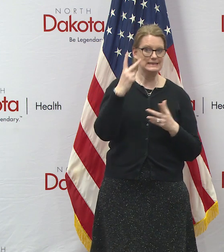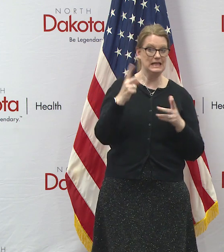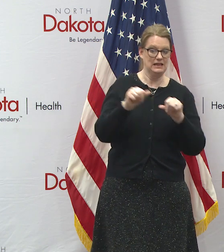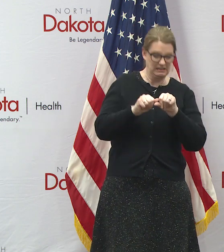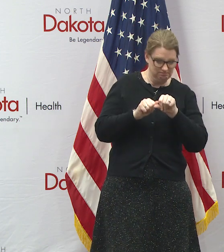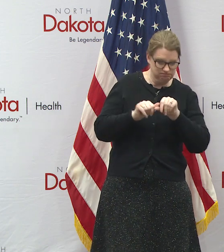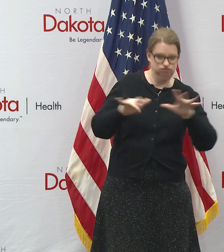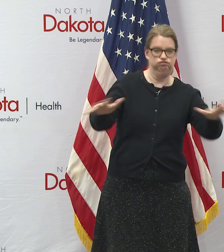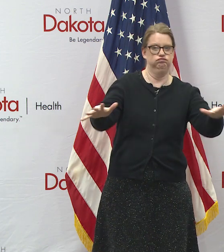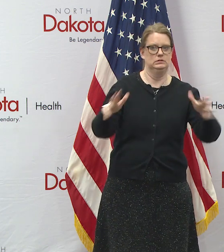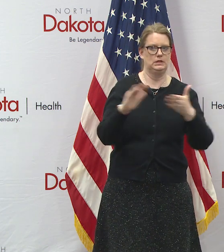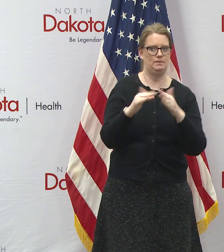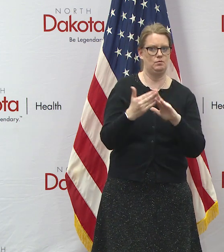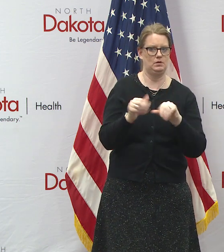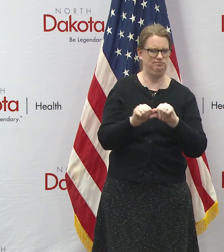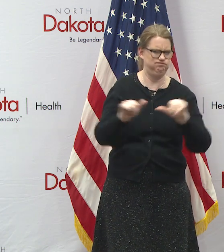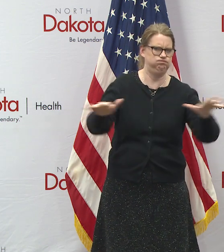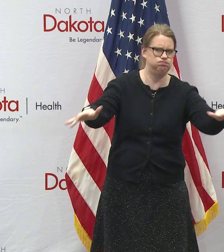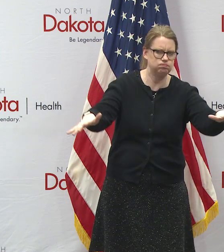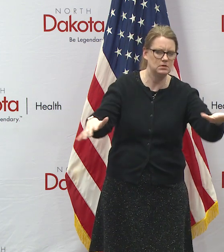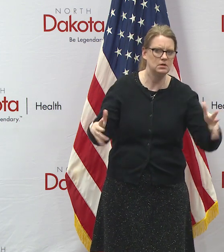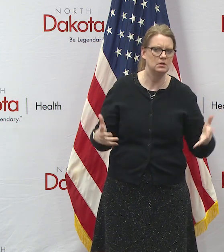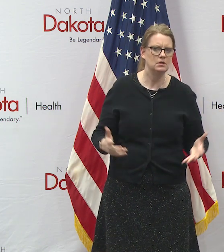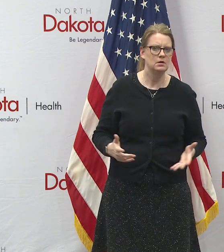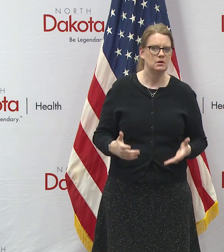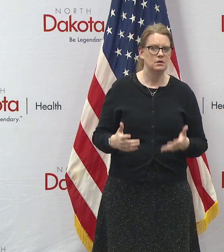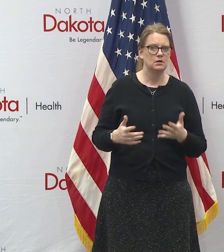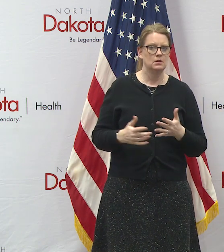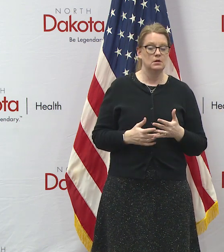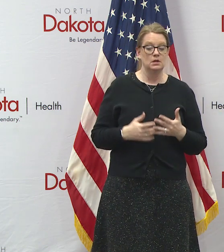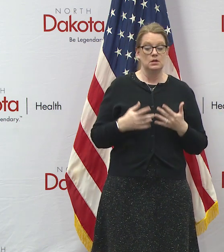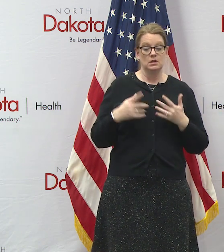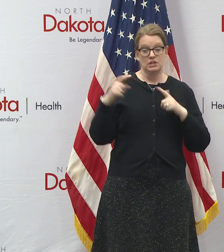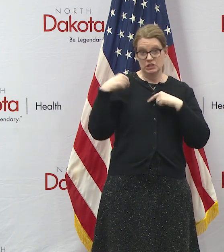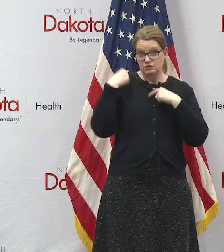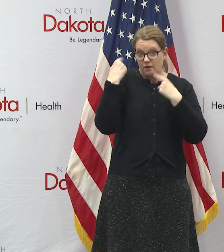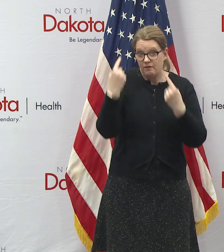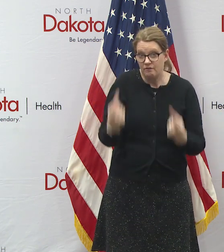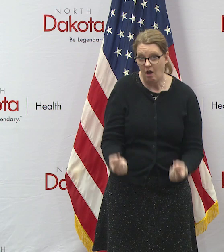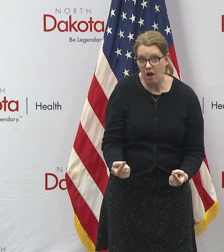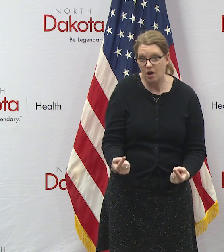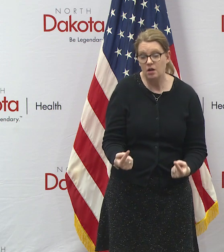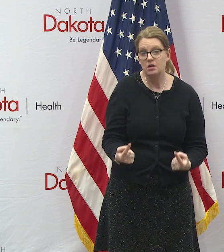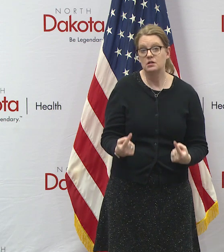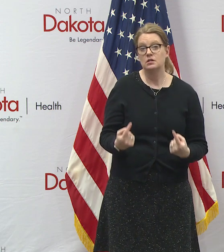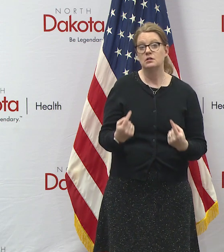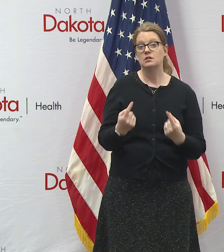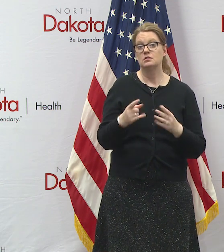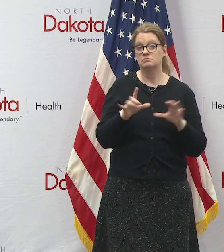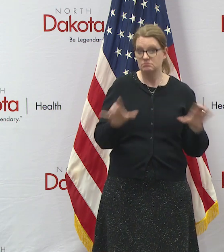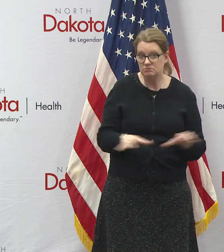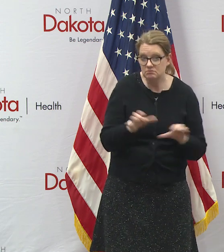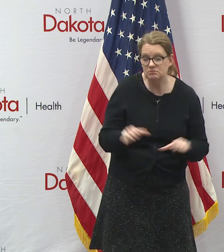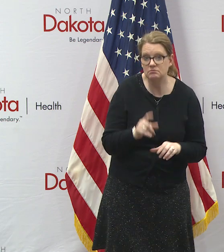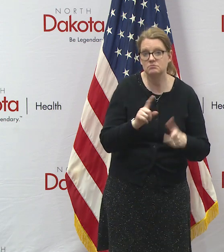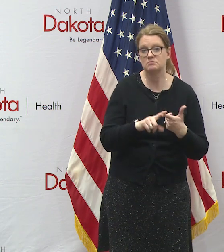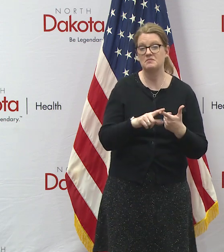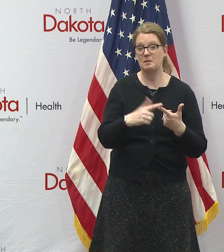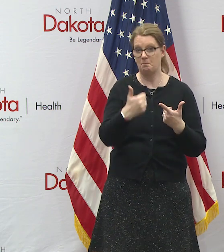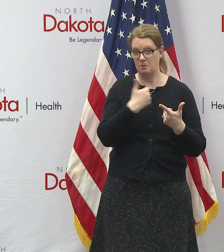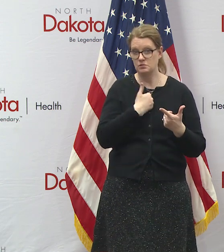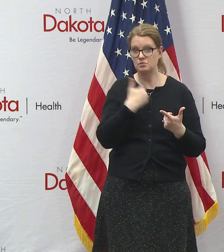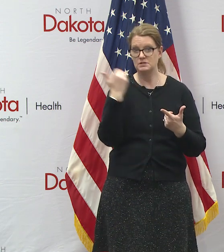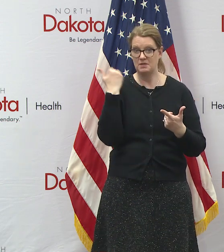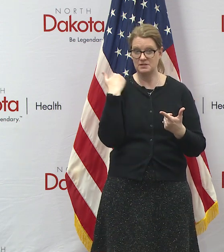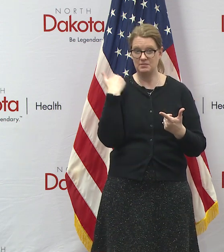spread uh if we think that the you know the the things that we've done to date and the personal responsibility that we talk about every day uh if that's